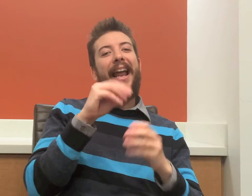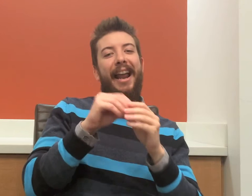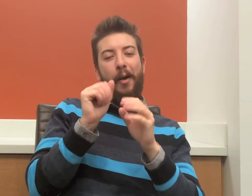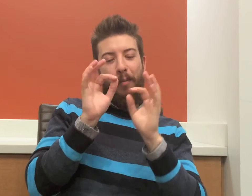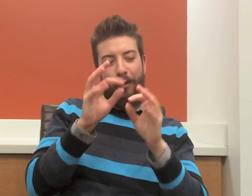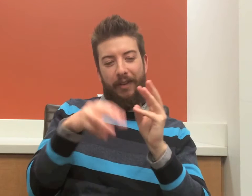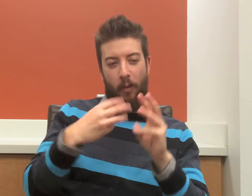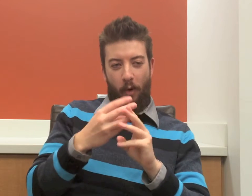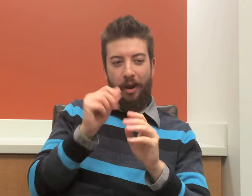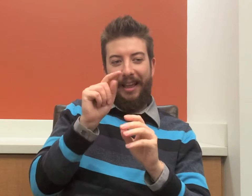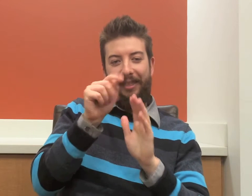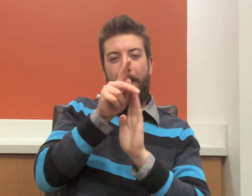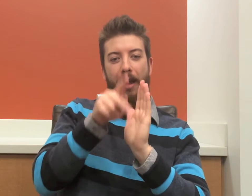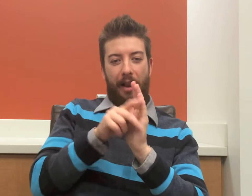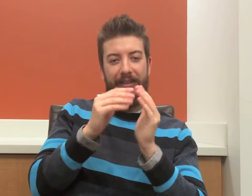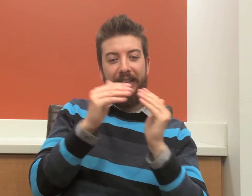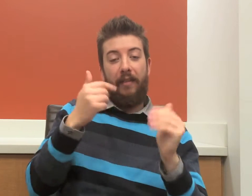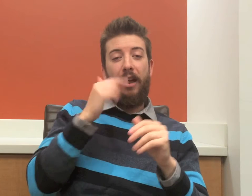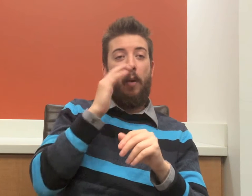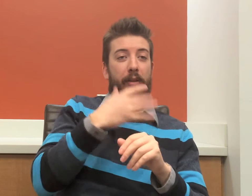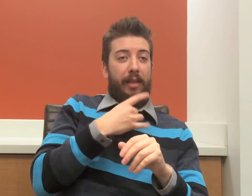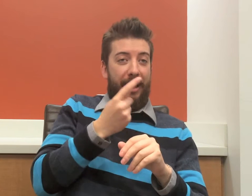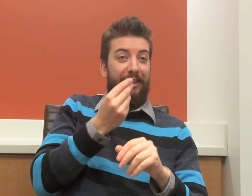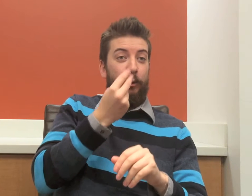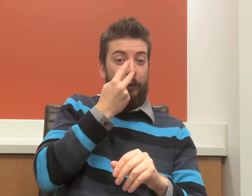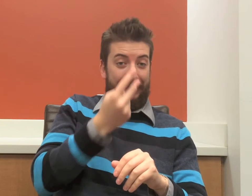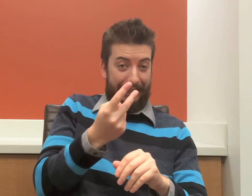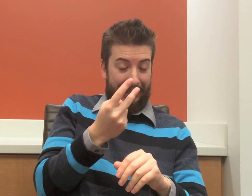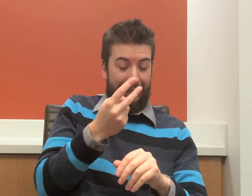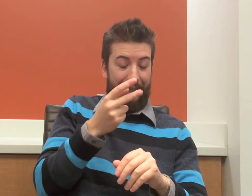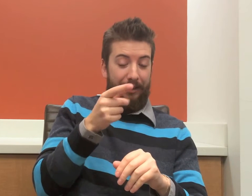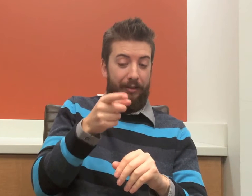In a perfect world, at the policy level, I would like to see